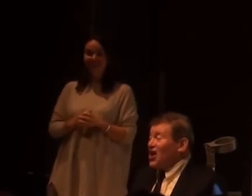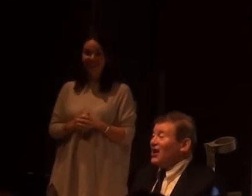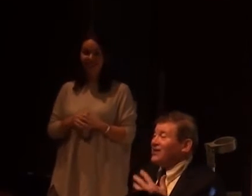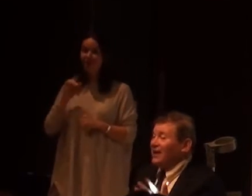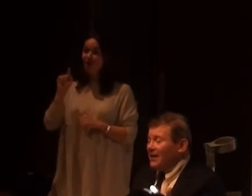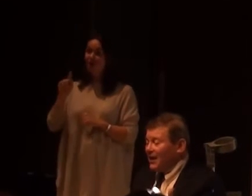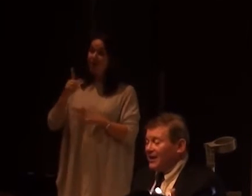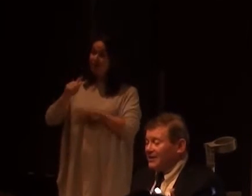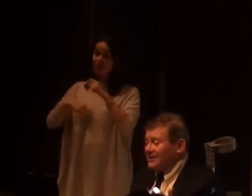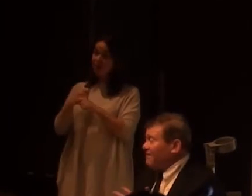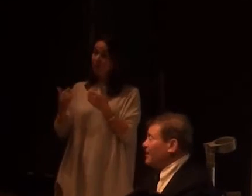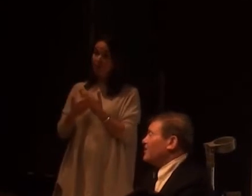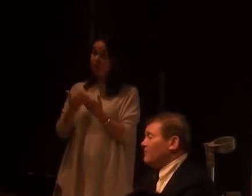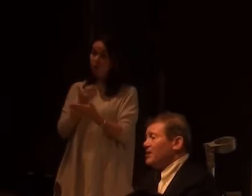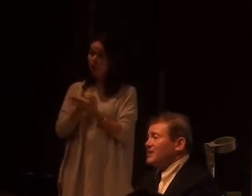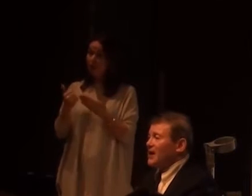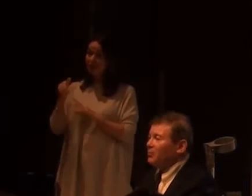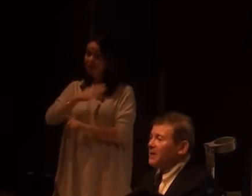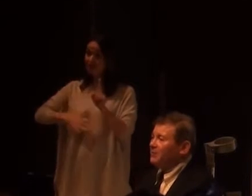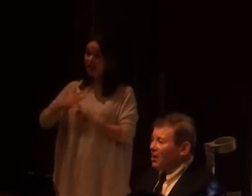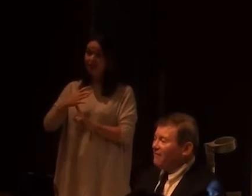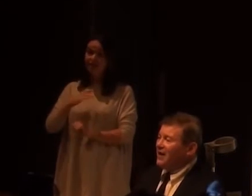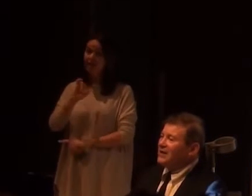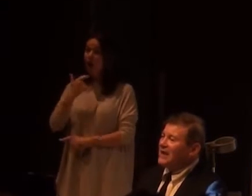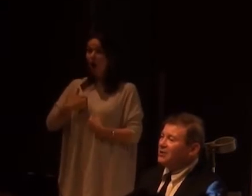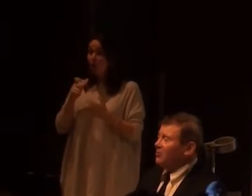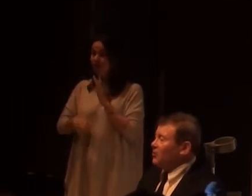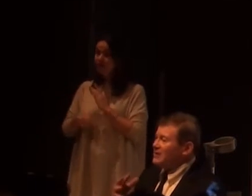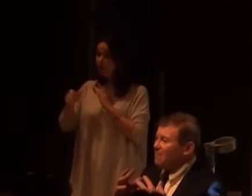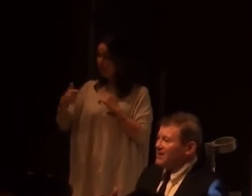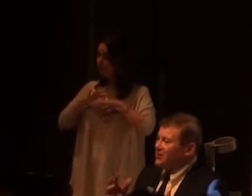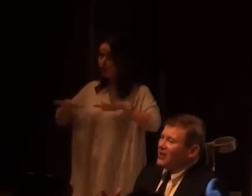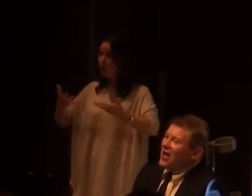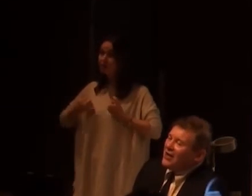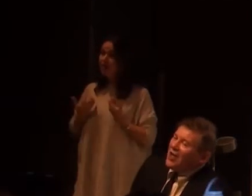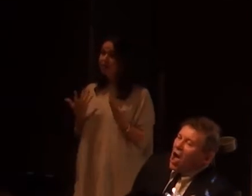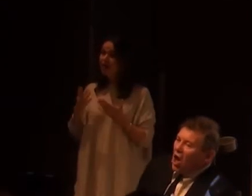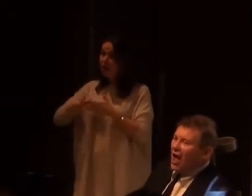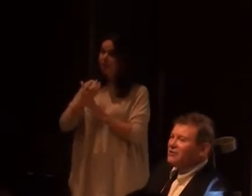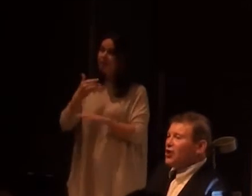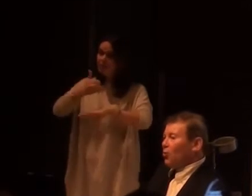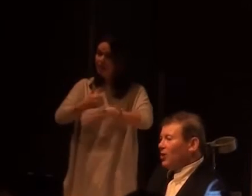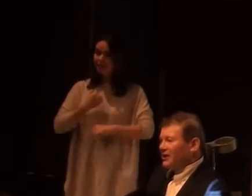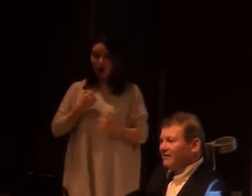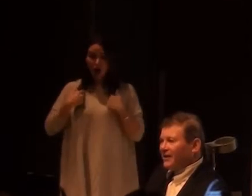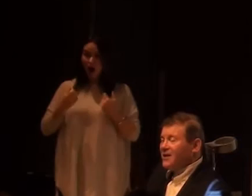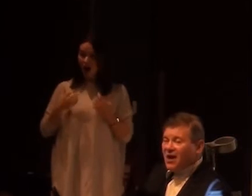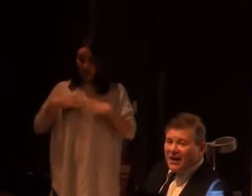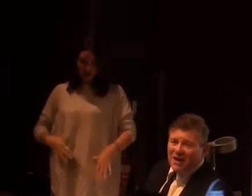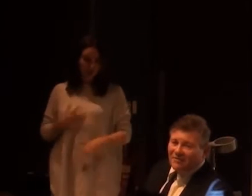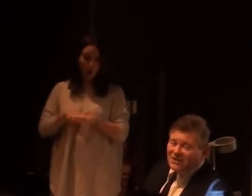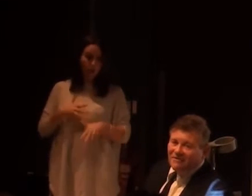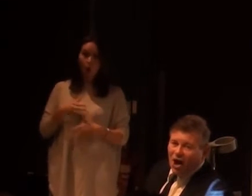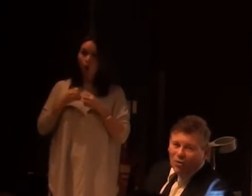In society. And it's something that we as disabled people don't find acceptable. But it's based on the idea that our lives are not worth living.